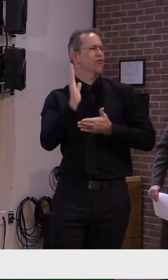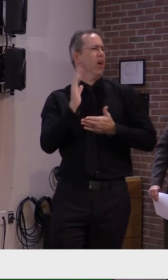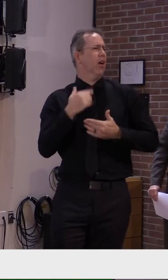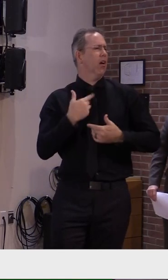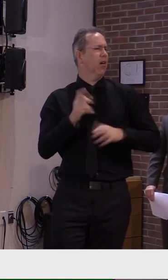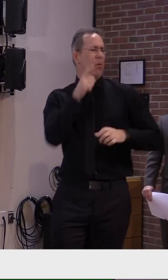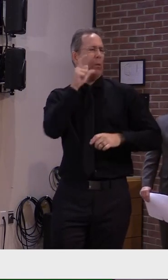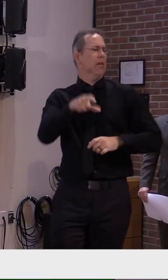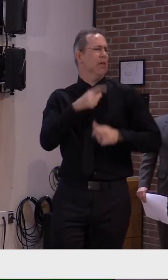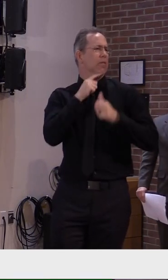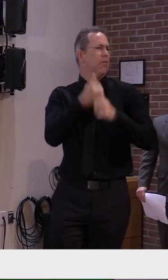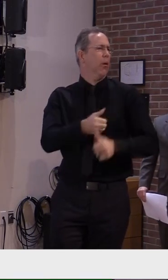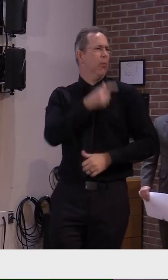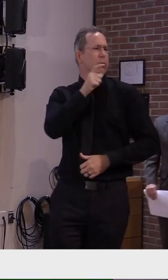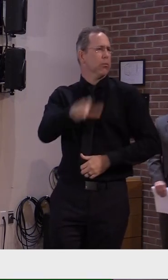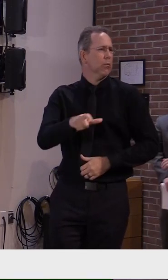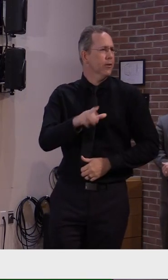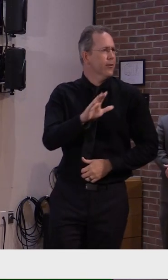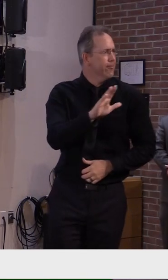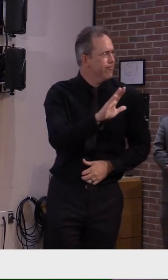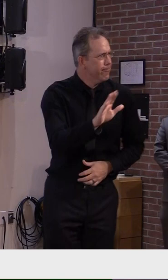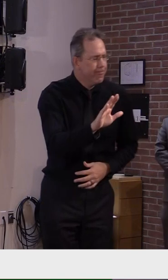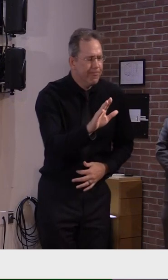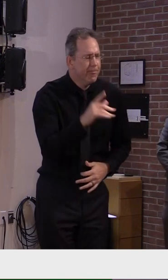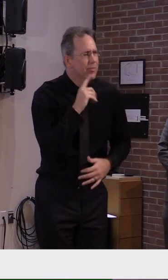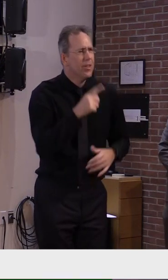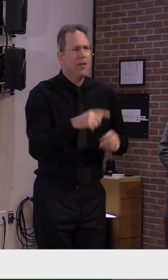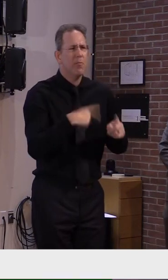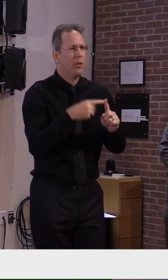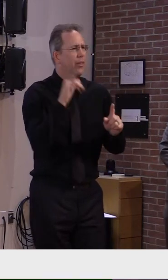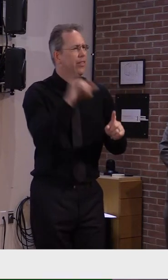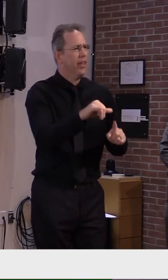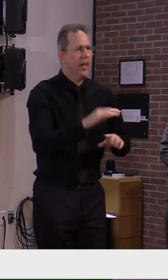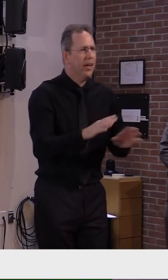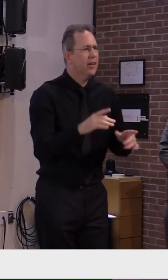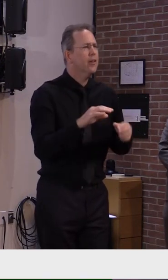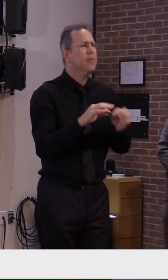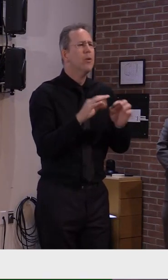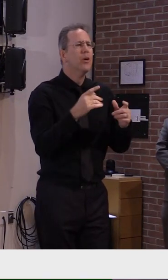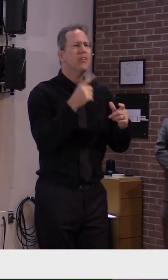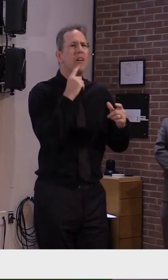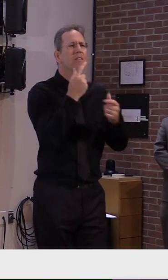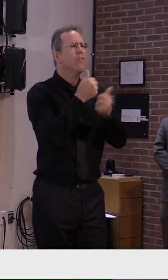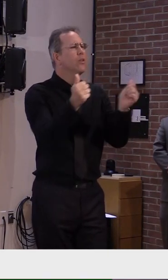serve and sacrifice for all, whether they agree with them or not.